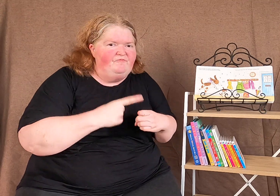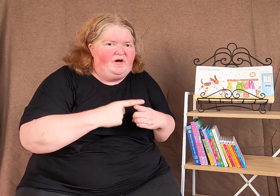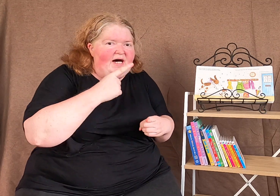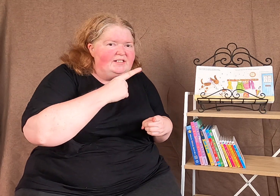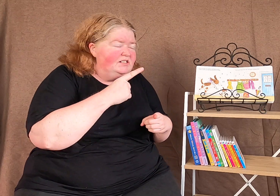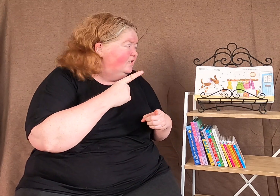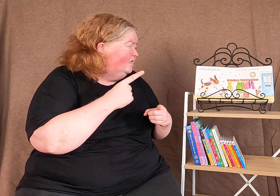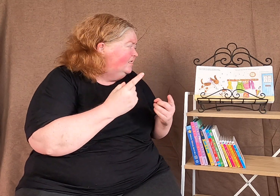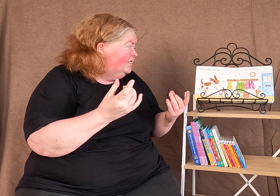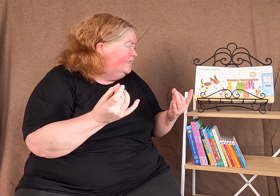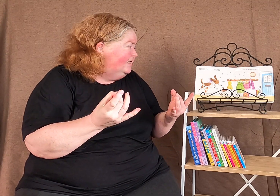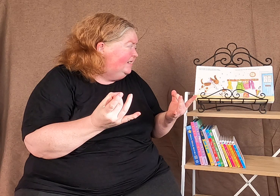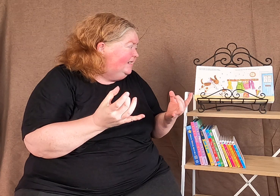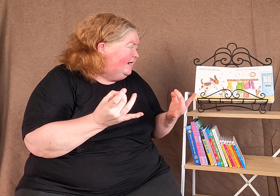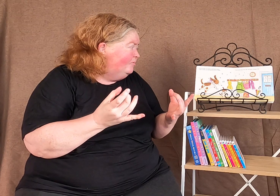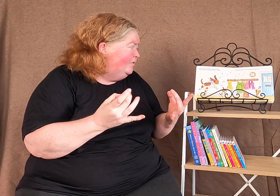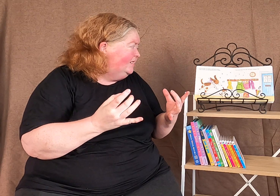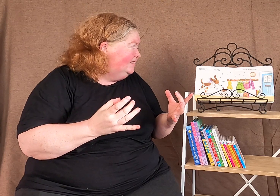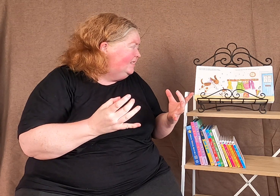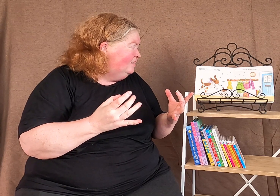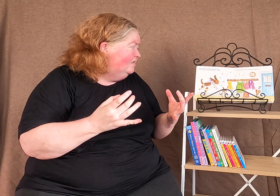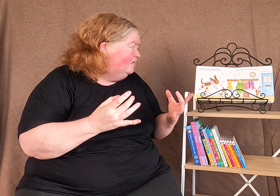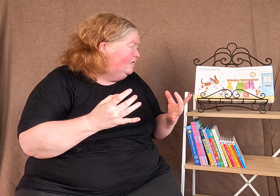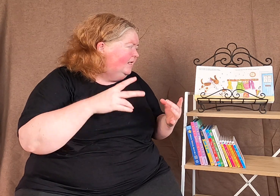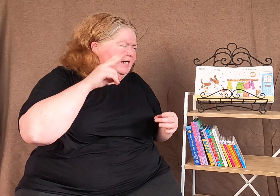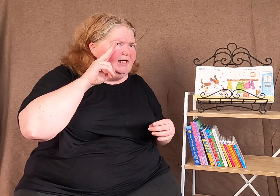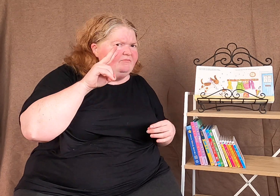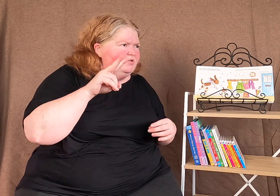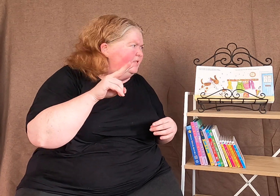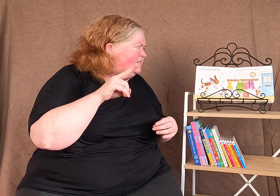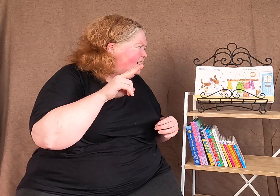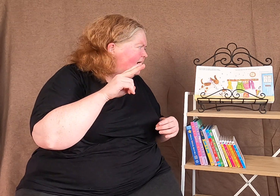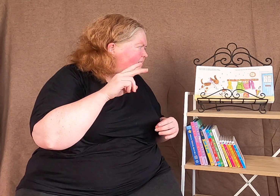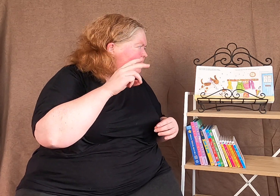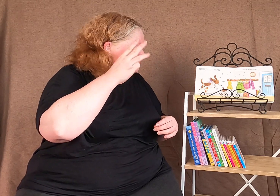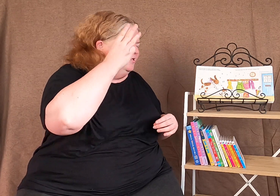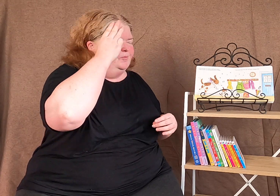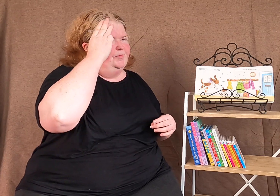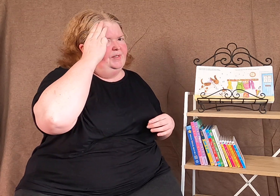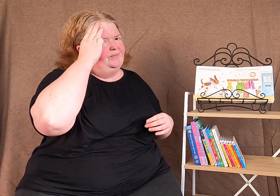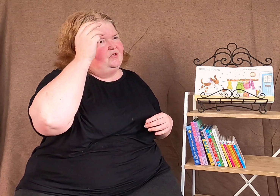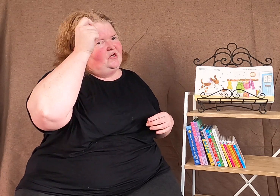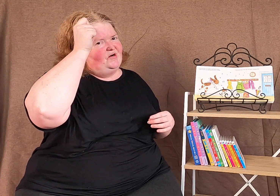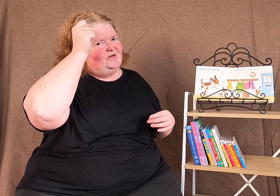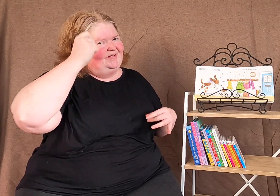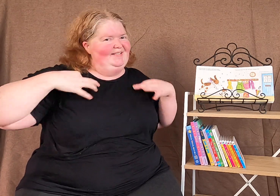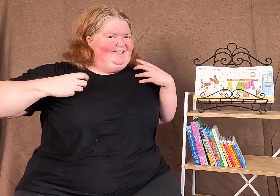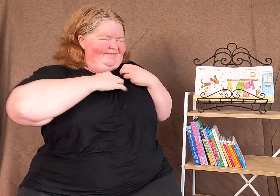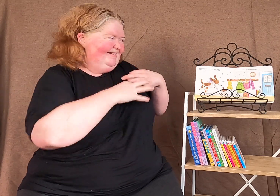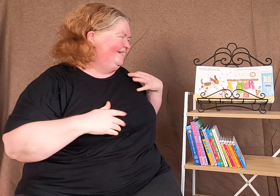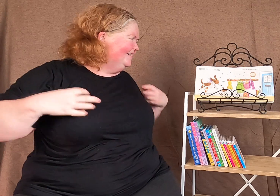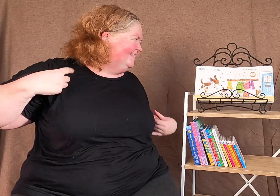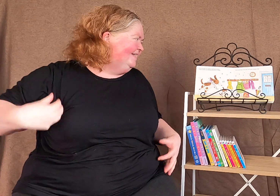fast, getting up quickly. I have to watch out. Mum knows that I'm tickly.